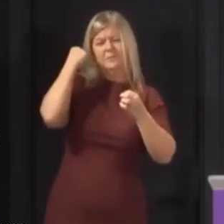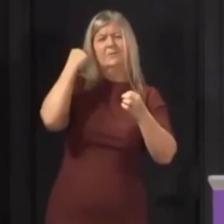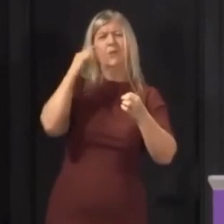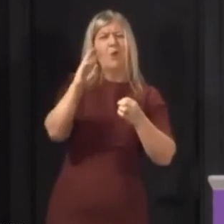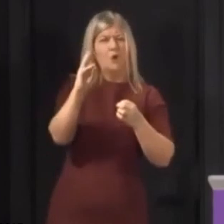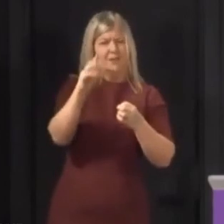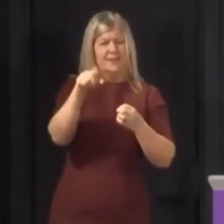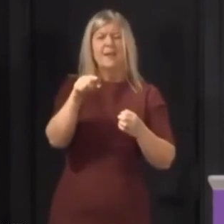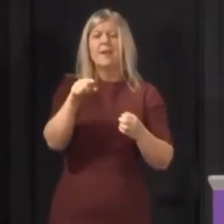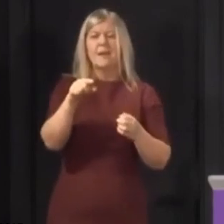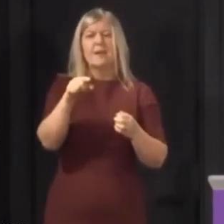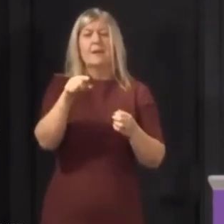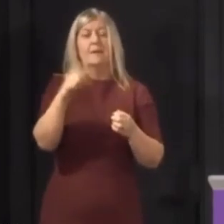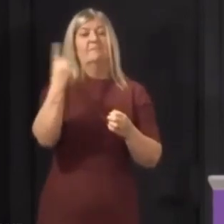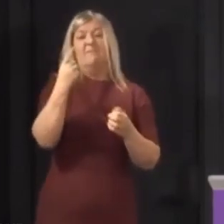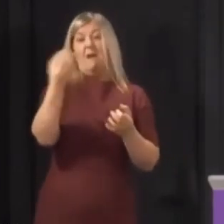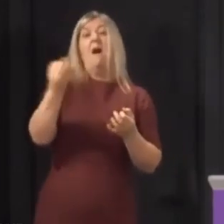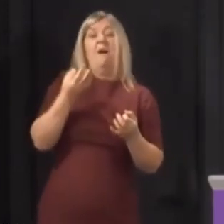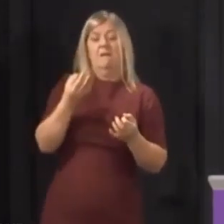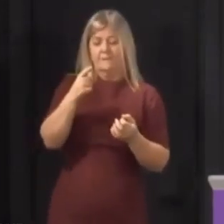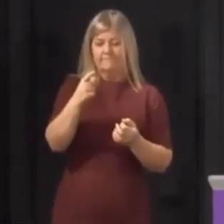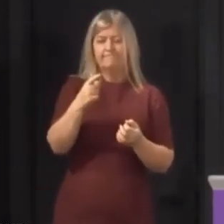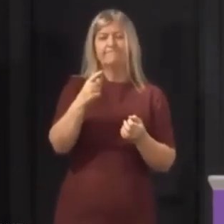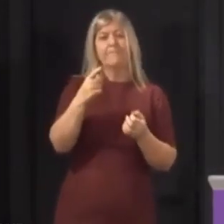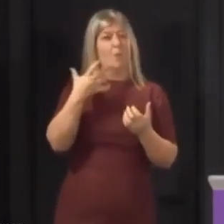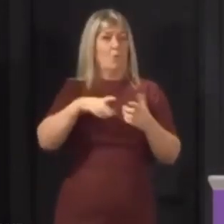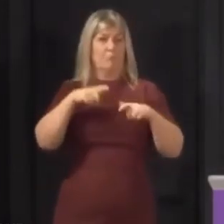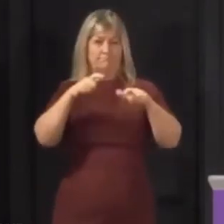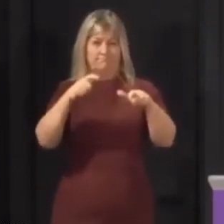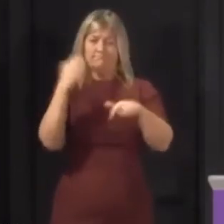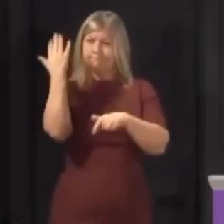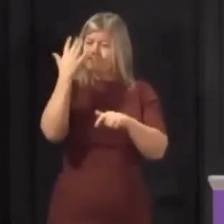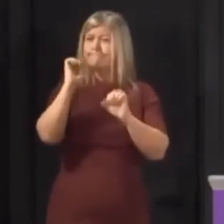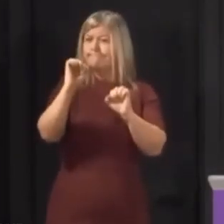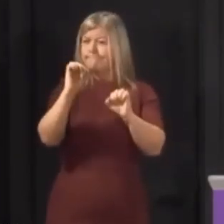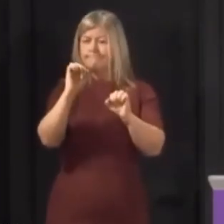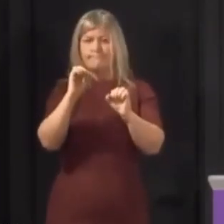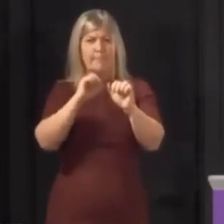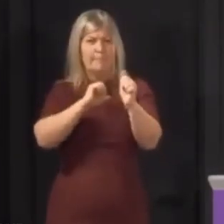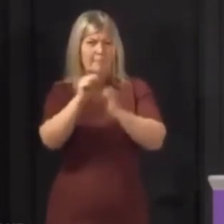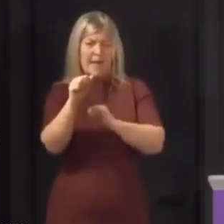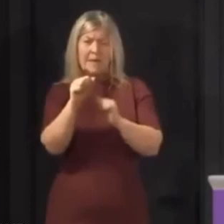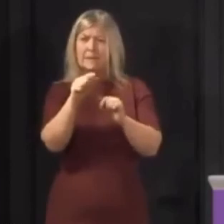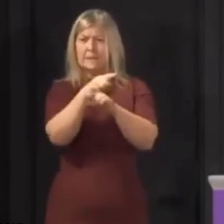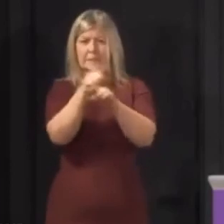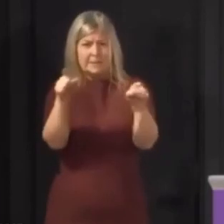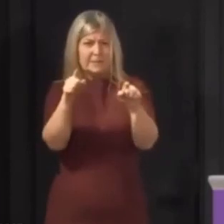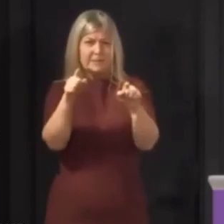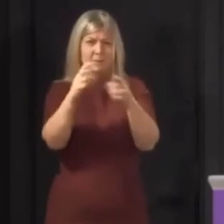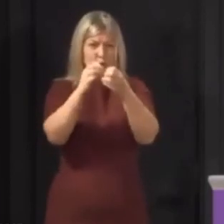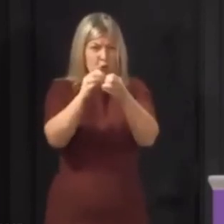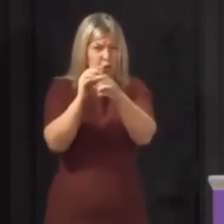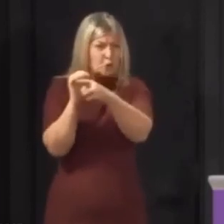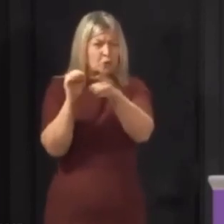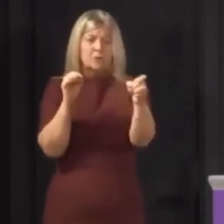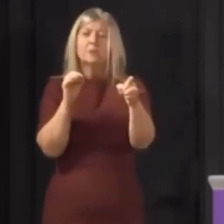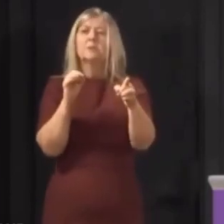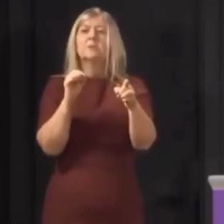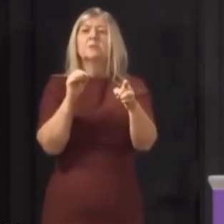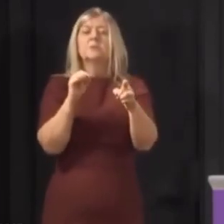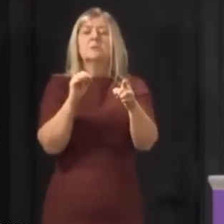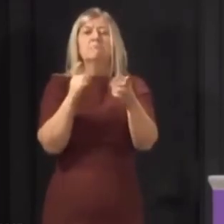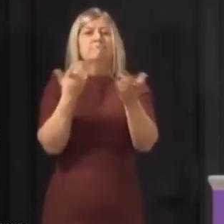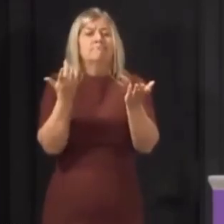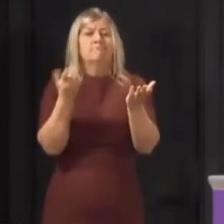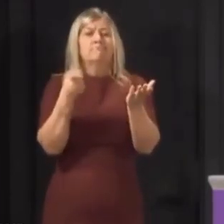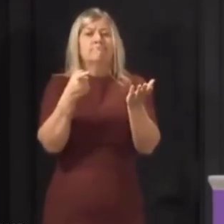minutes to midnight, but, you know, we are trying to stockpile medicines because that's going to be a big effect to the Brexit no deal. We're doing our best. We're in a